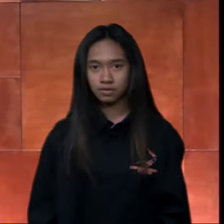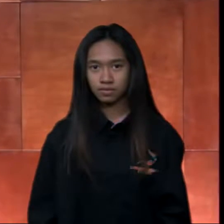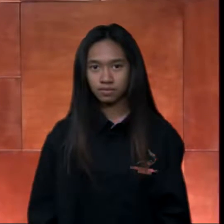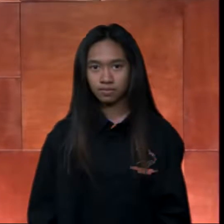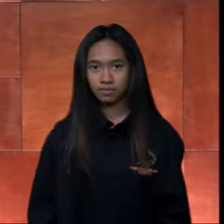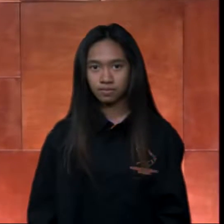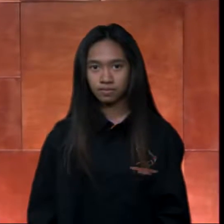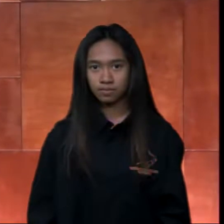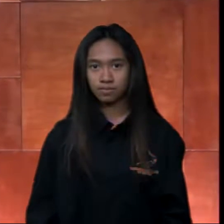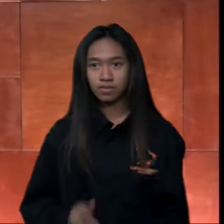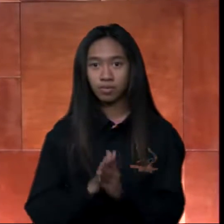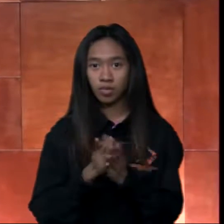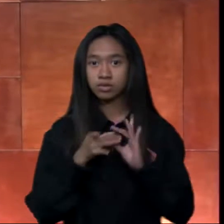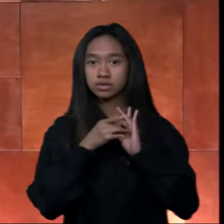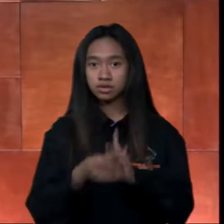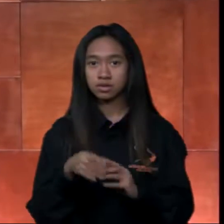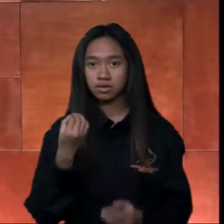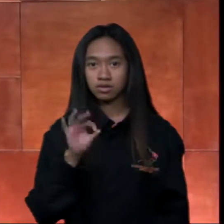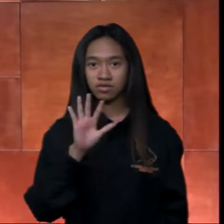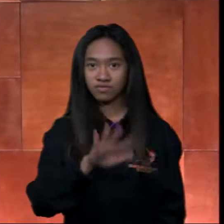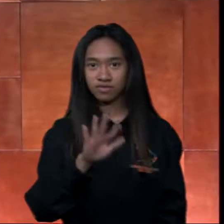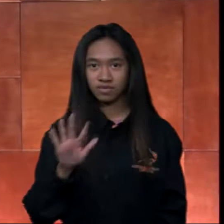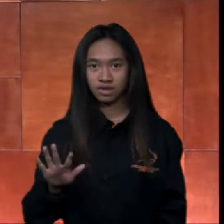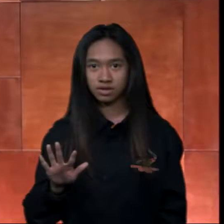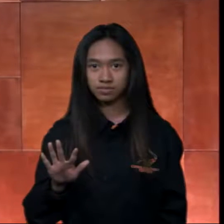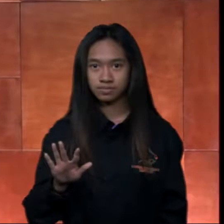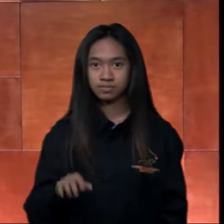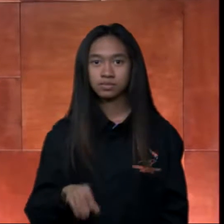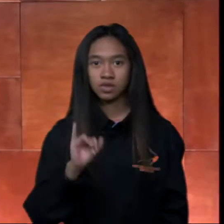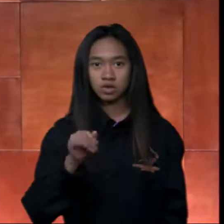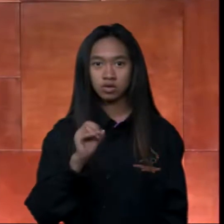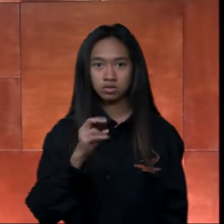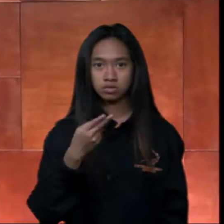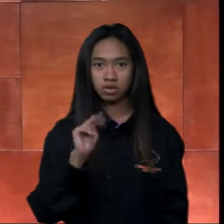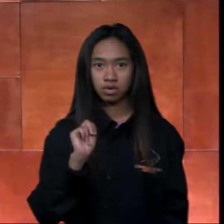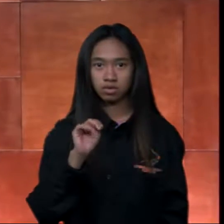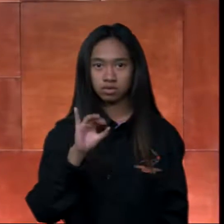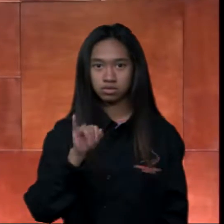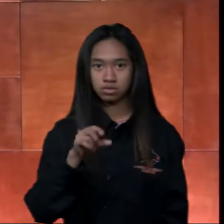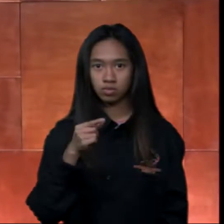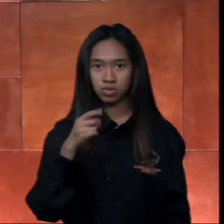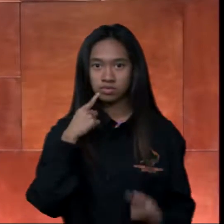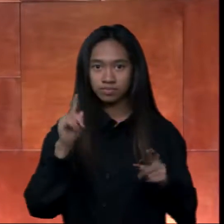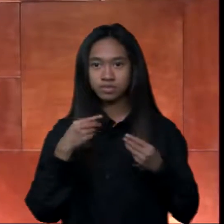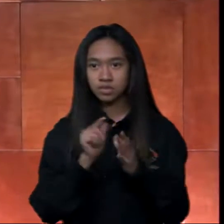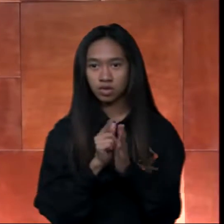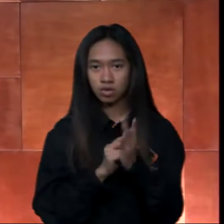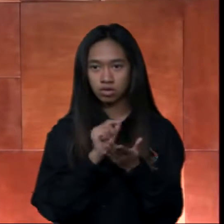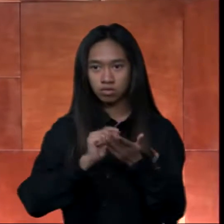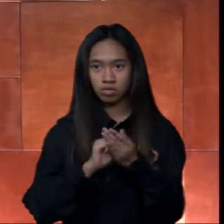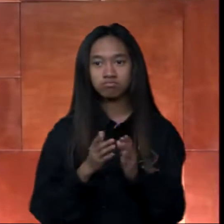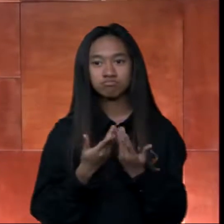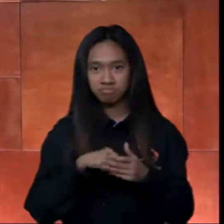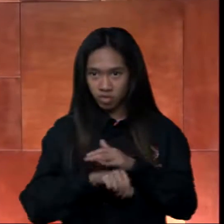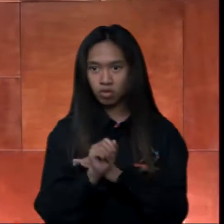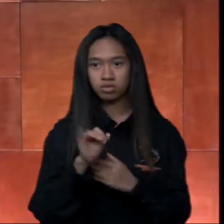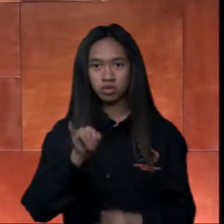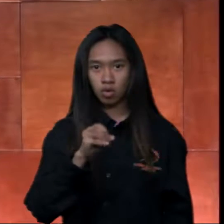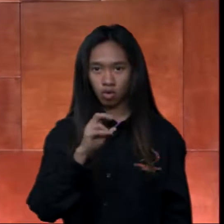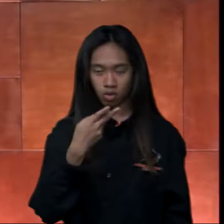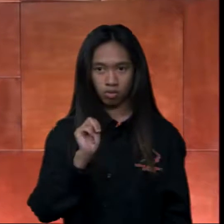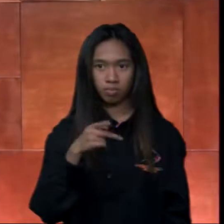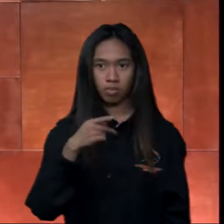literary note, in 1955, John Grisham, the best-selling author known for his legal thrillers, was born in Jonesboro, Arkansas.